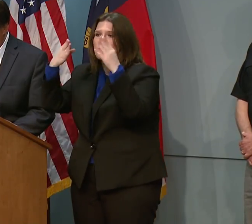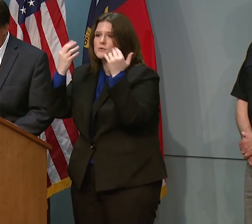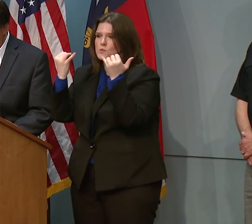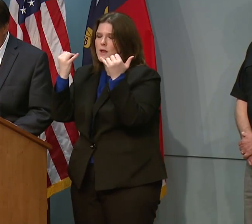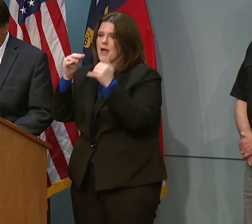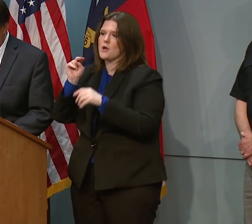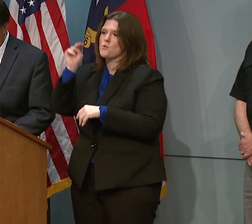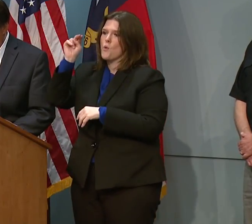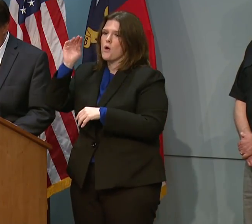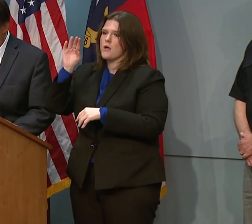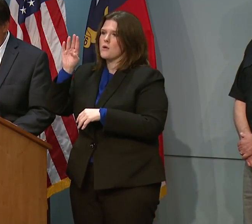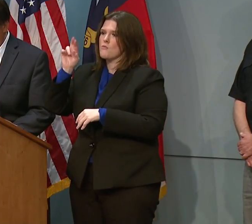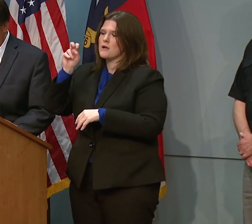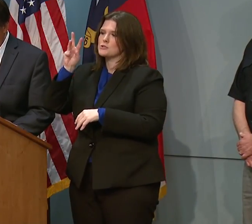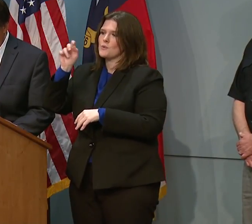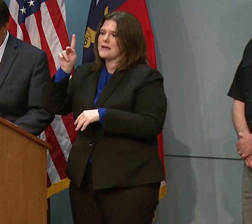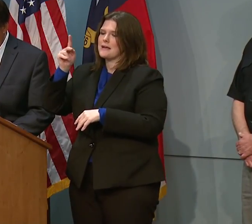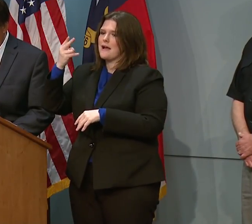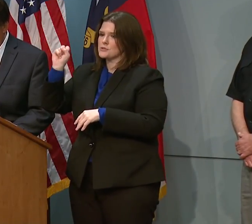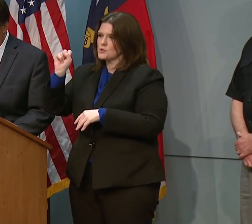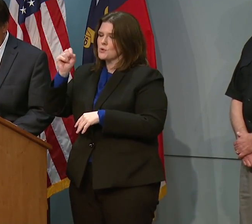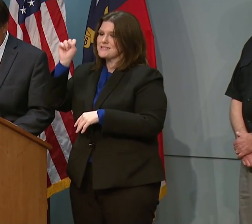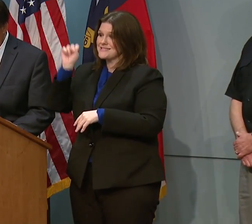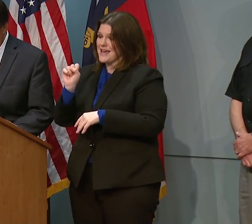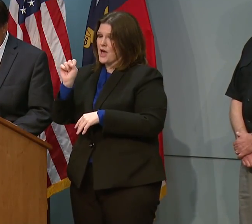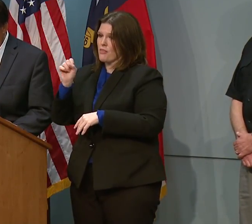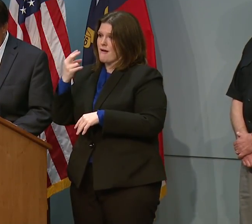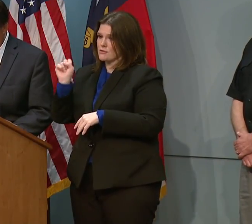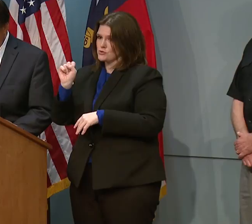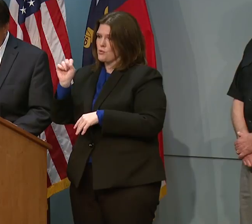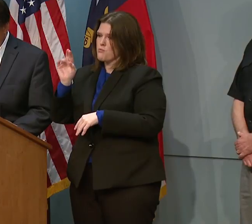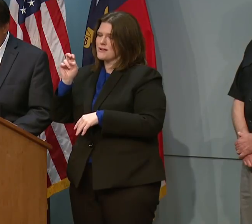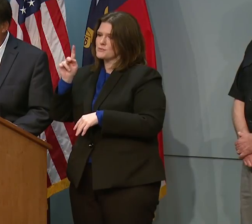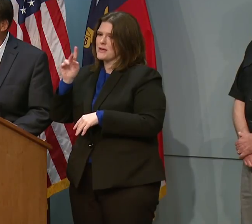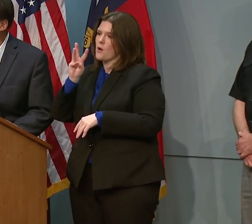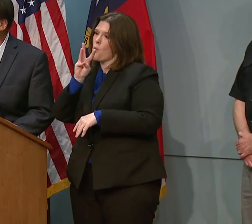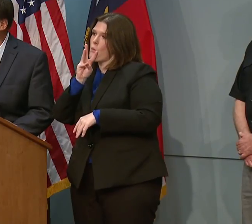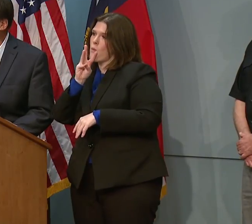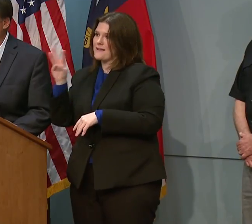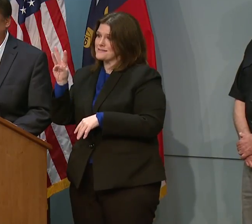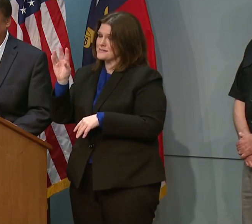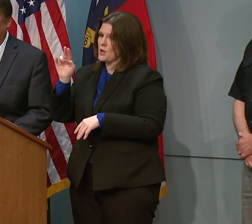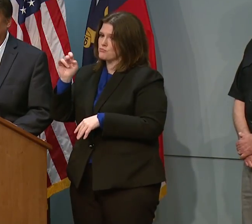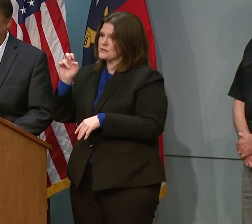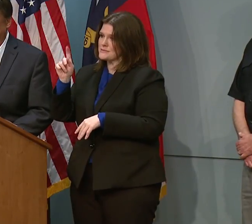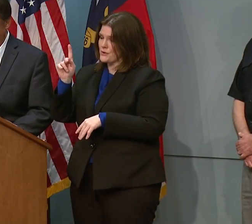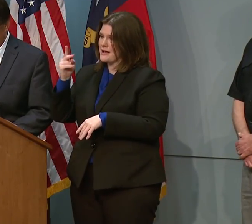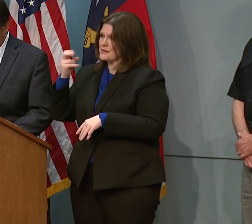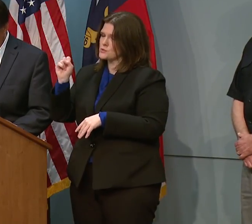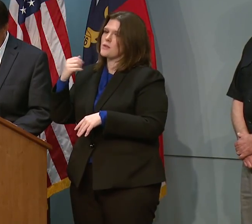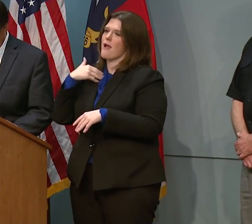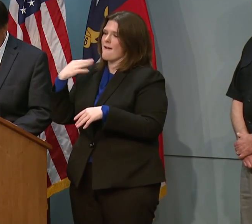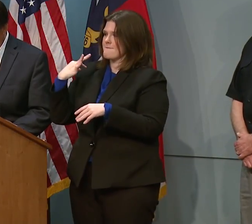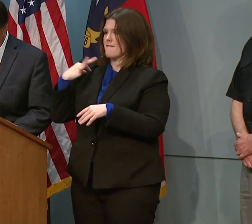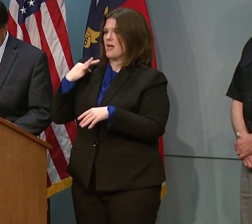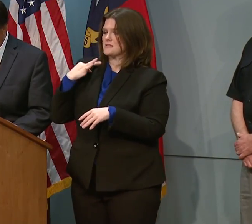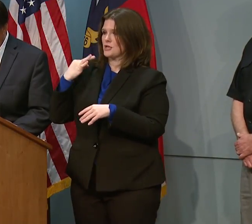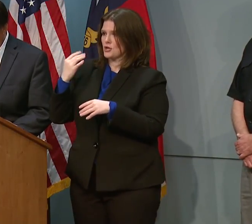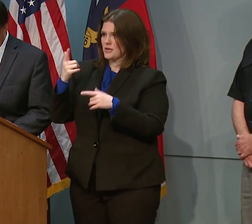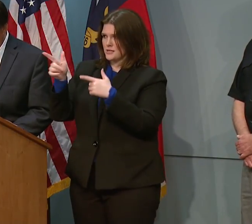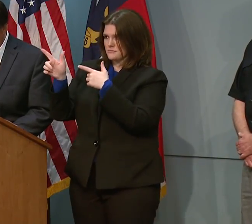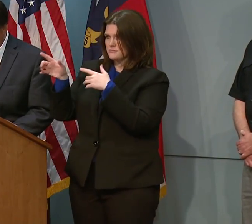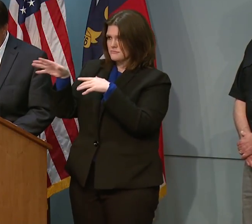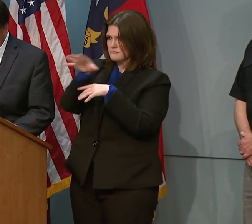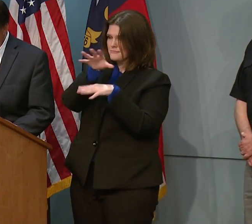– North Brunswick High School, South Brunswick High School, West Brunswick High School. They do have voluntary evacuations, especially for low